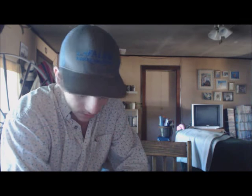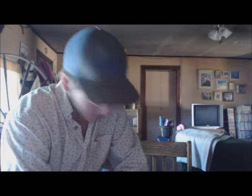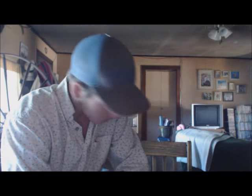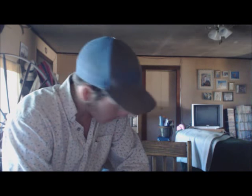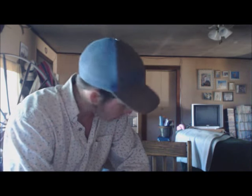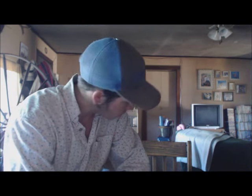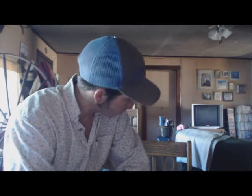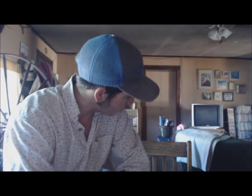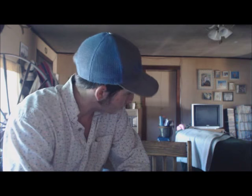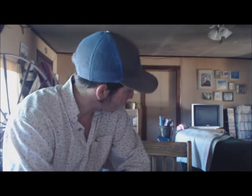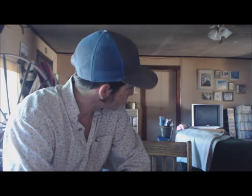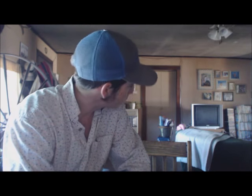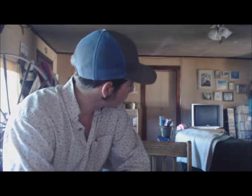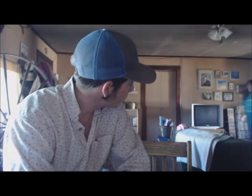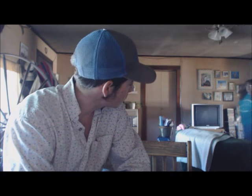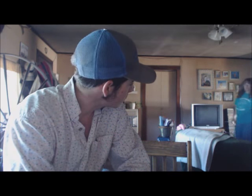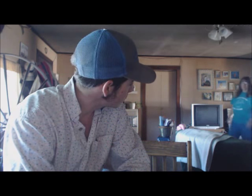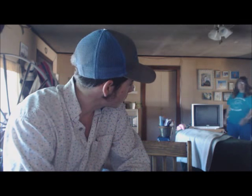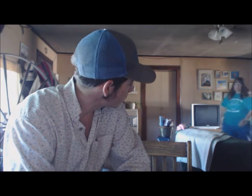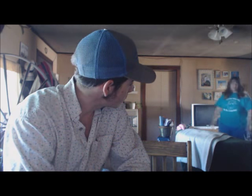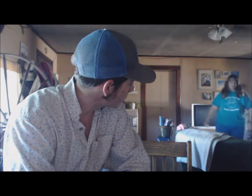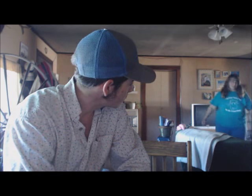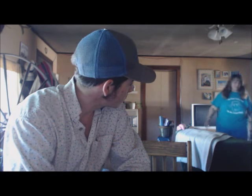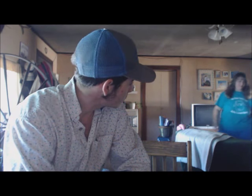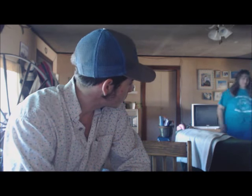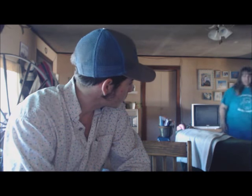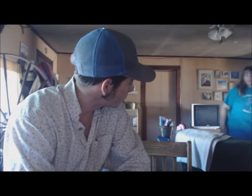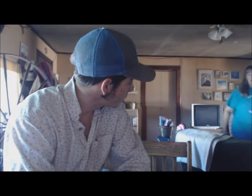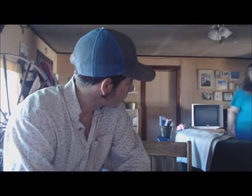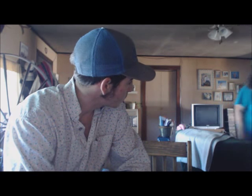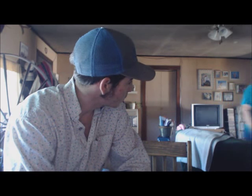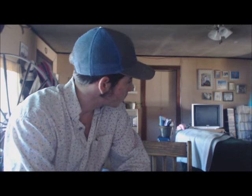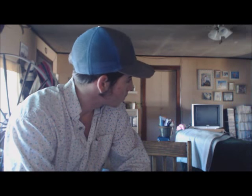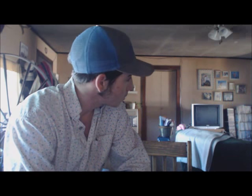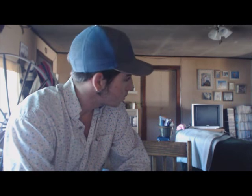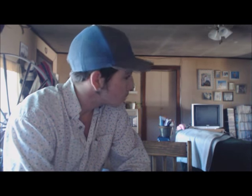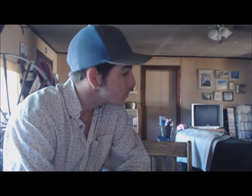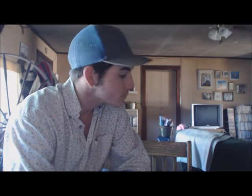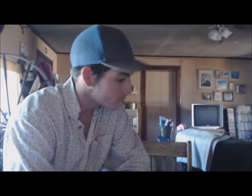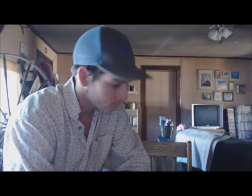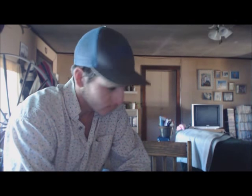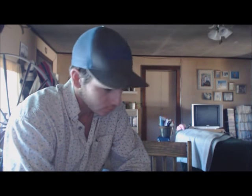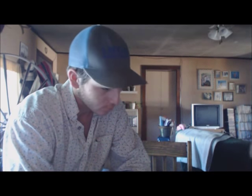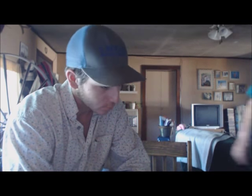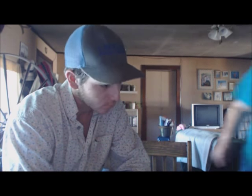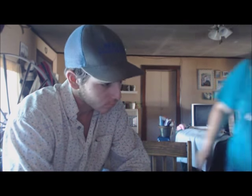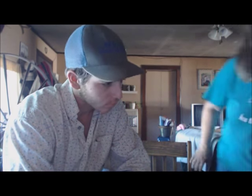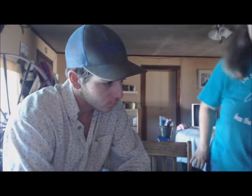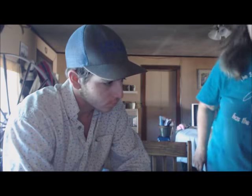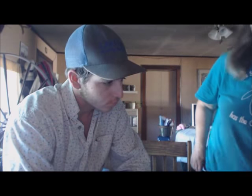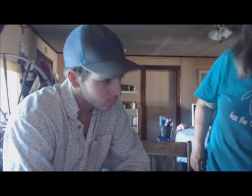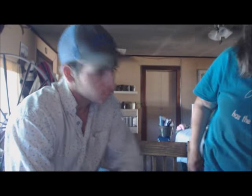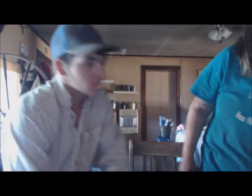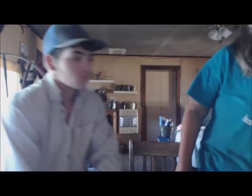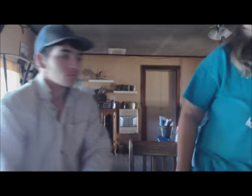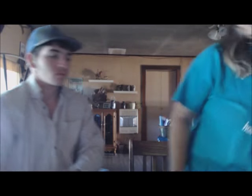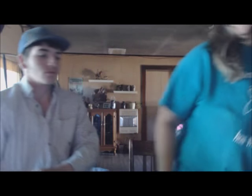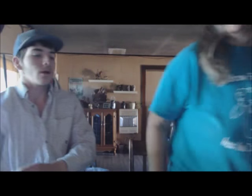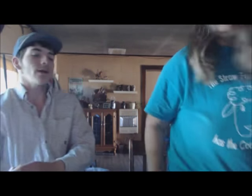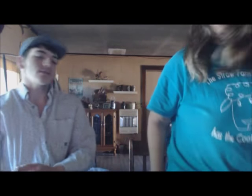Tell him about Gonzo. Tell him he ended up in the time-out pen for almost a day and a half. No,